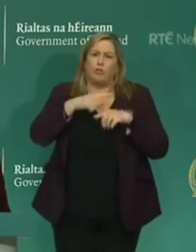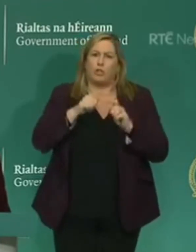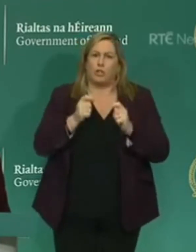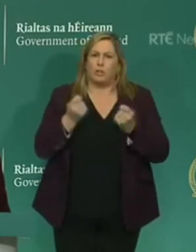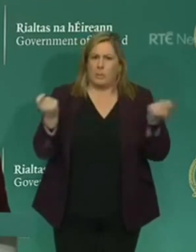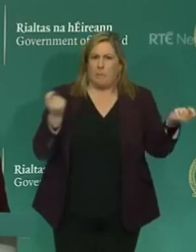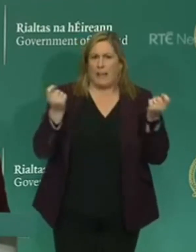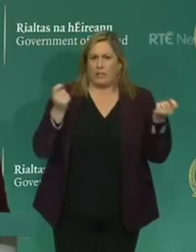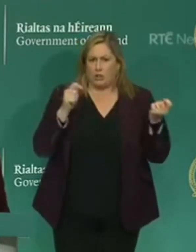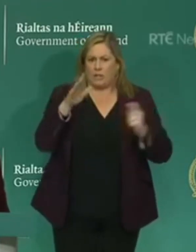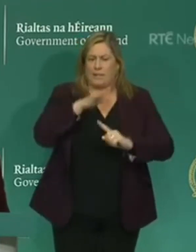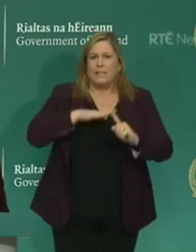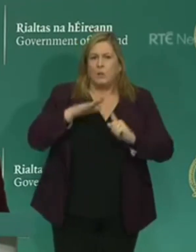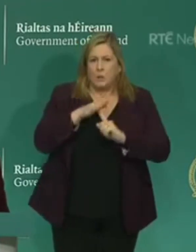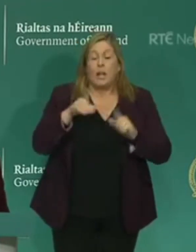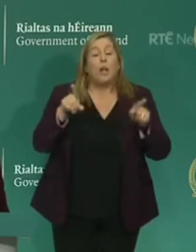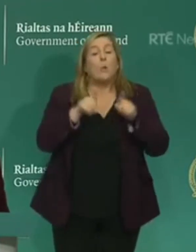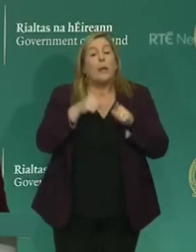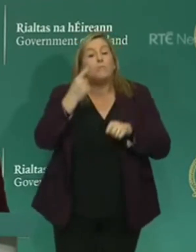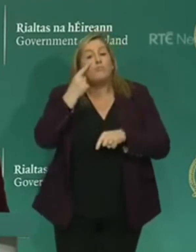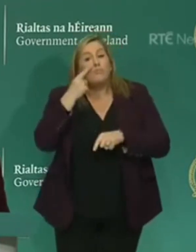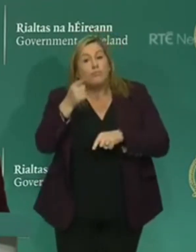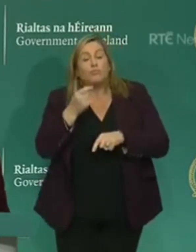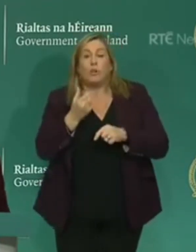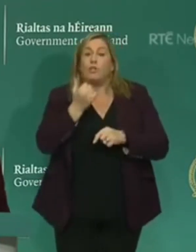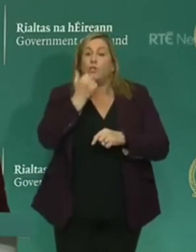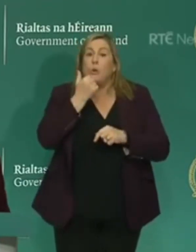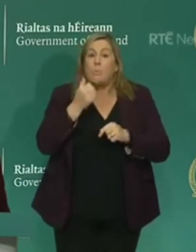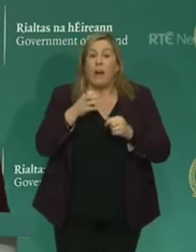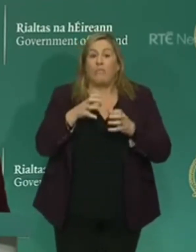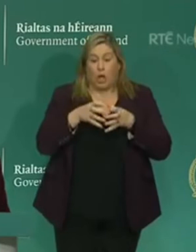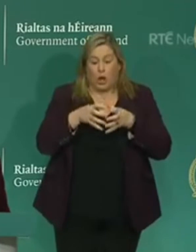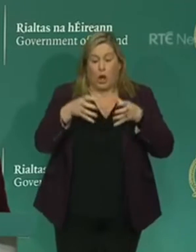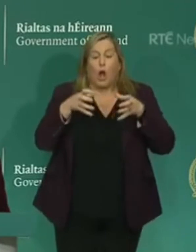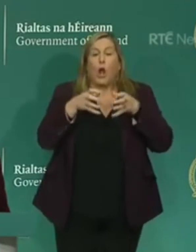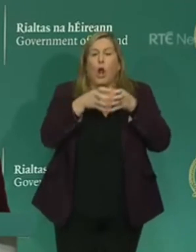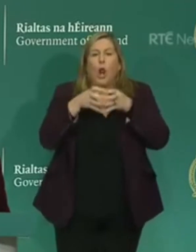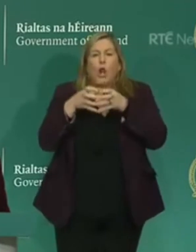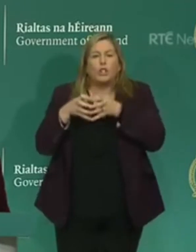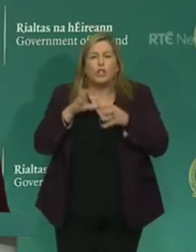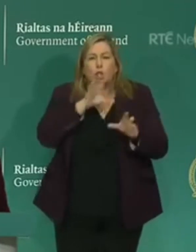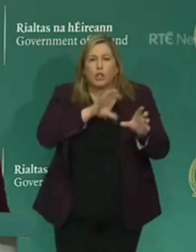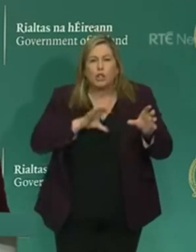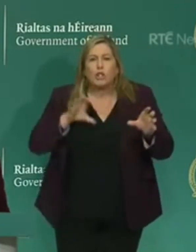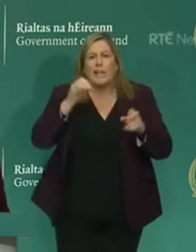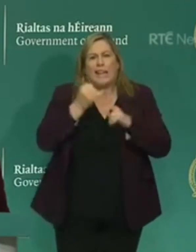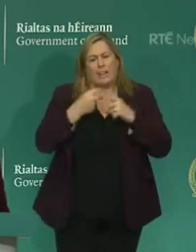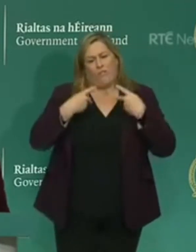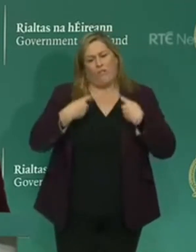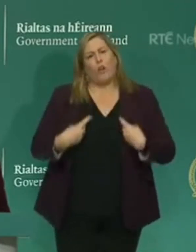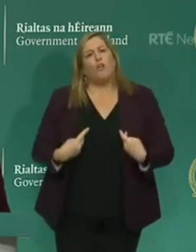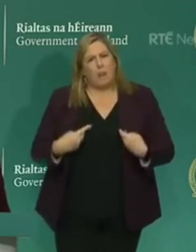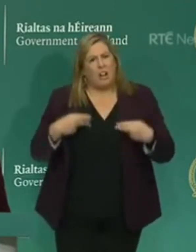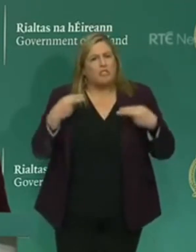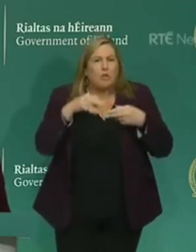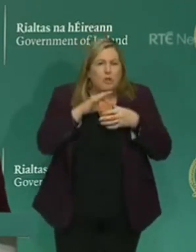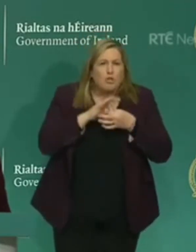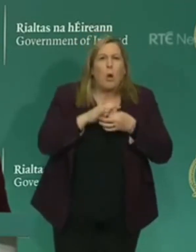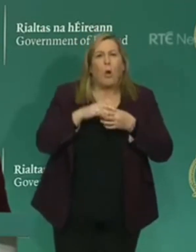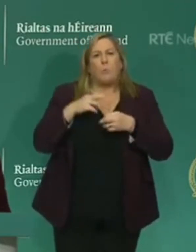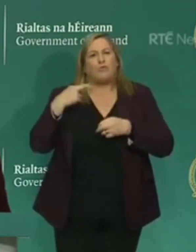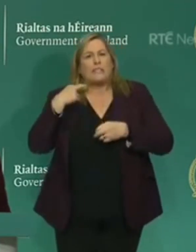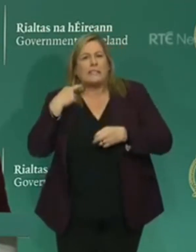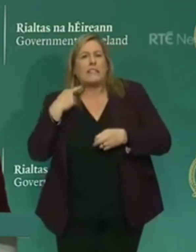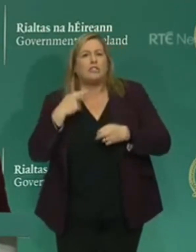They also focused on the increasing number of clusters we are seeing in the most vulnerable in our communities. The team